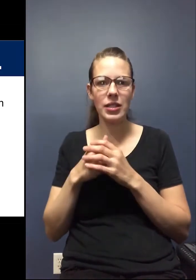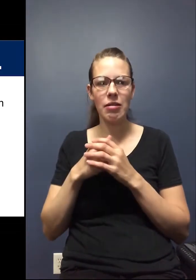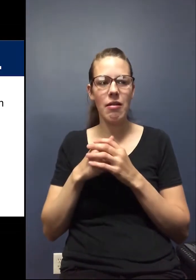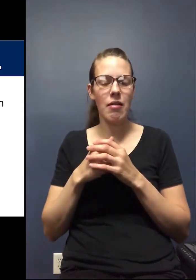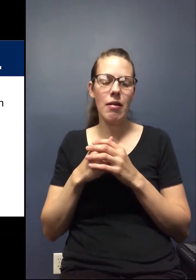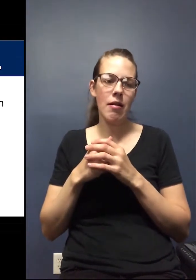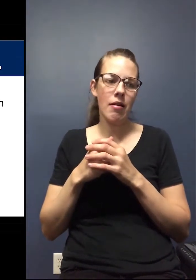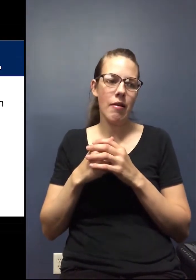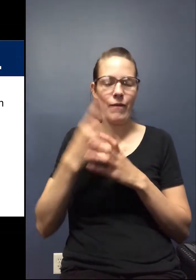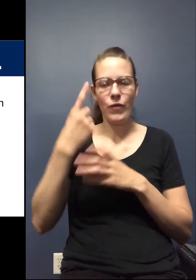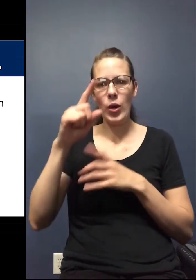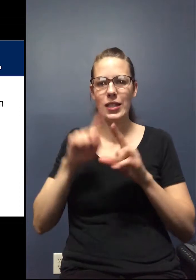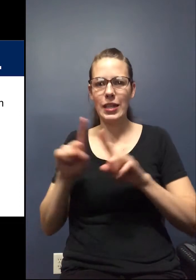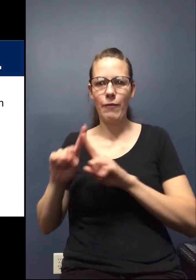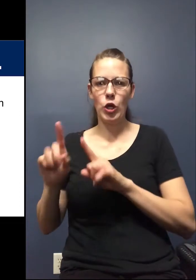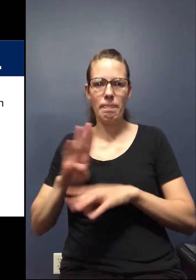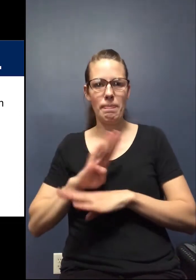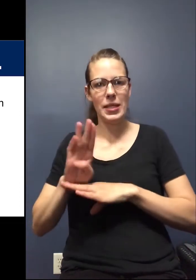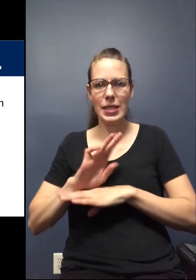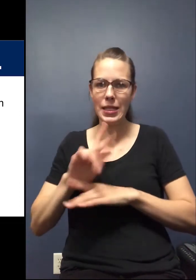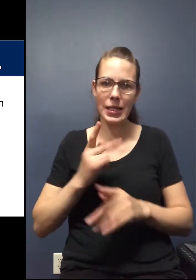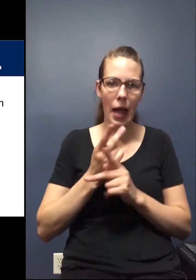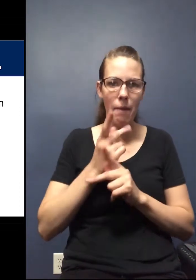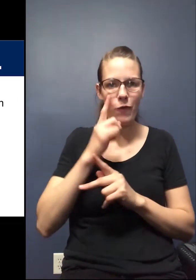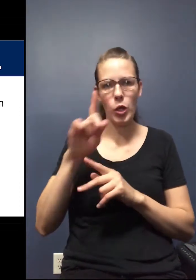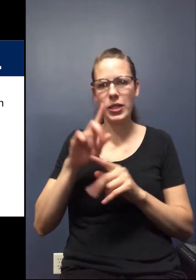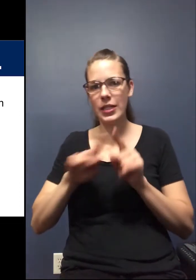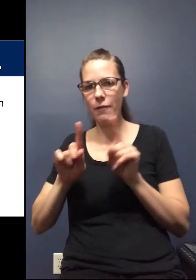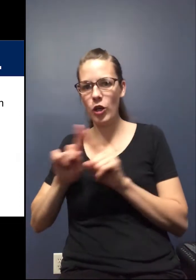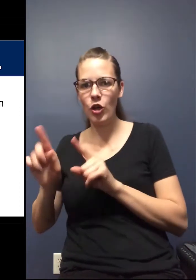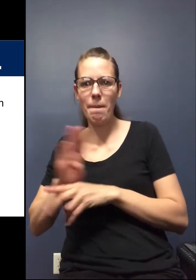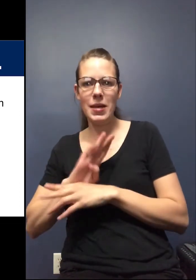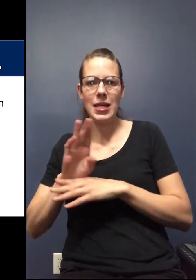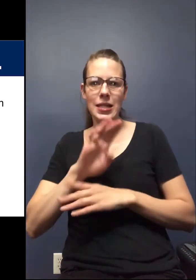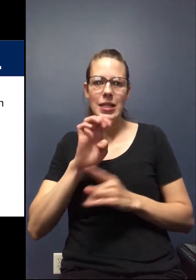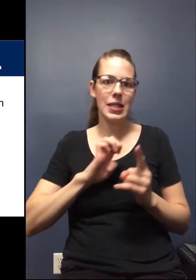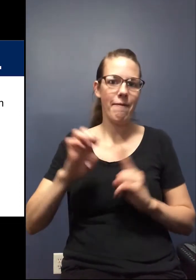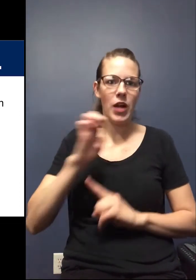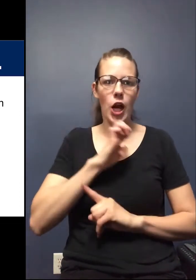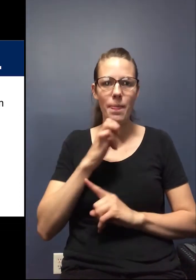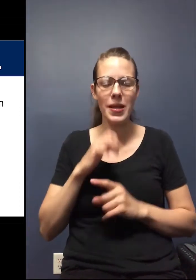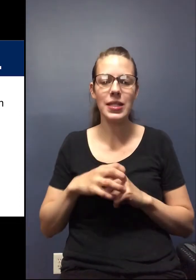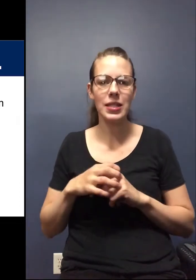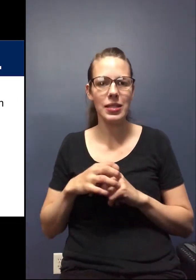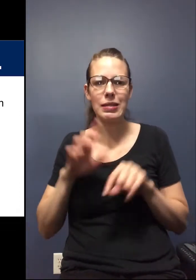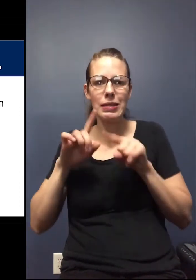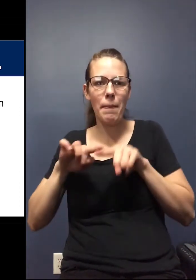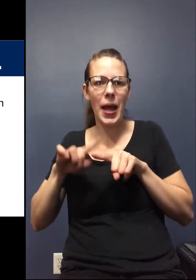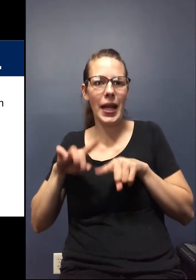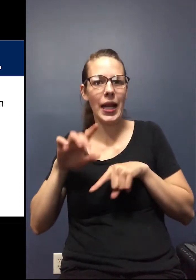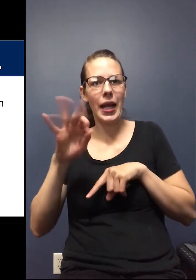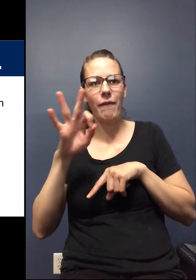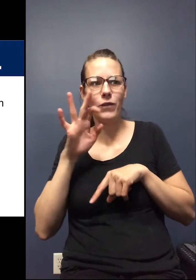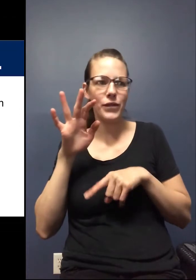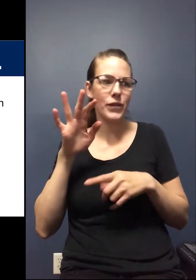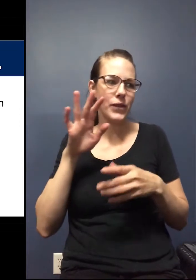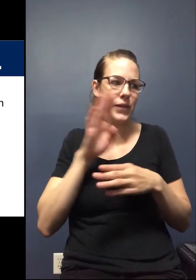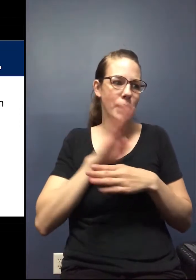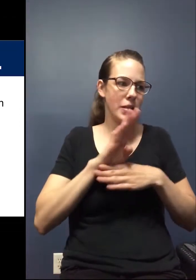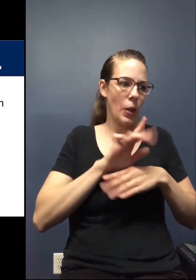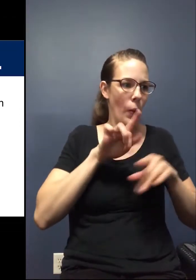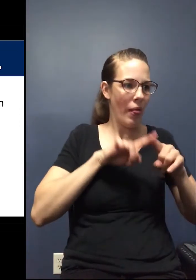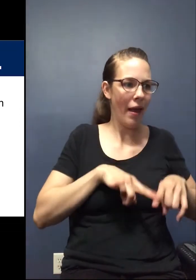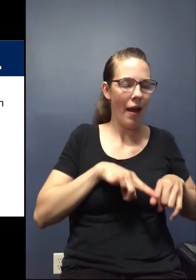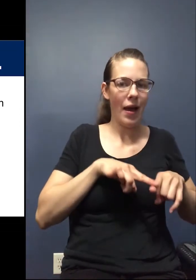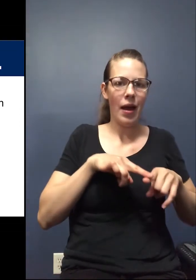different business types, for different business environments, depending on if you're a business that